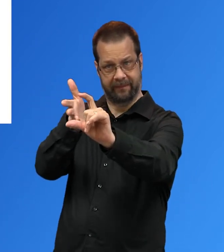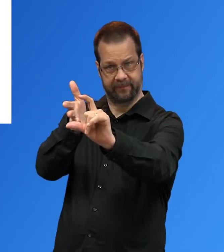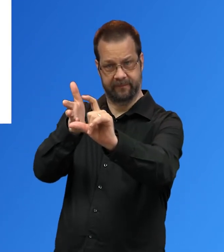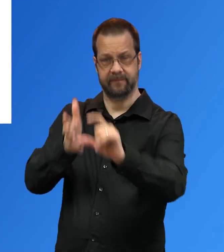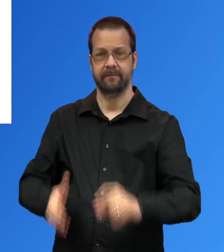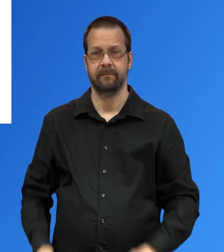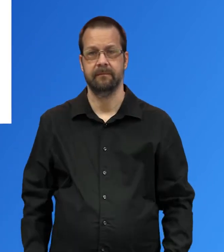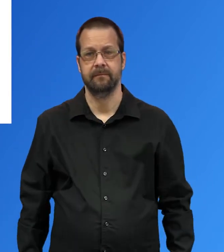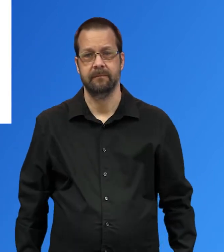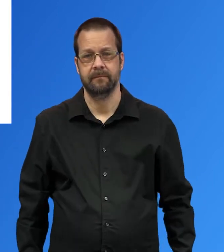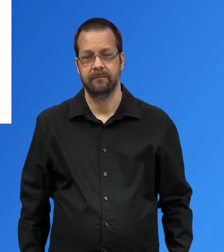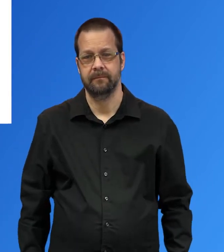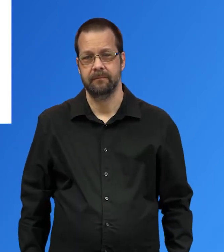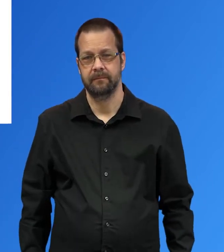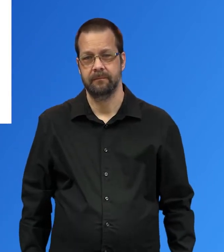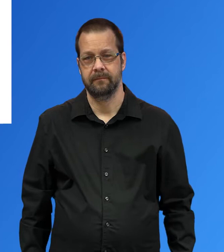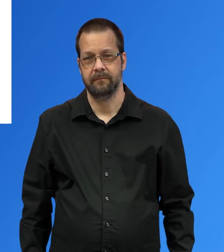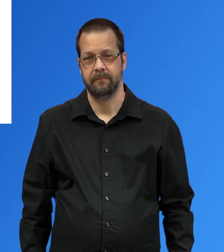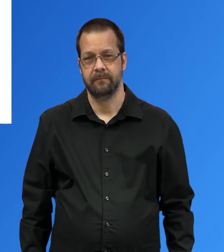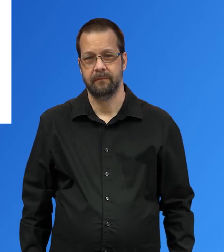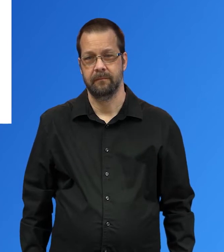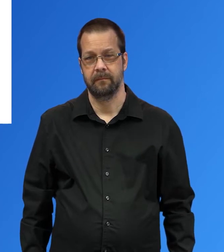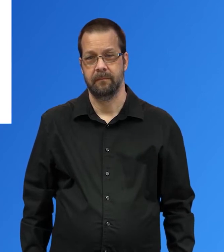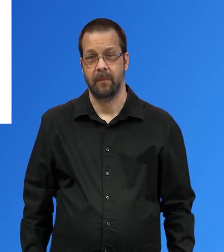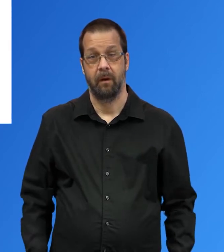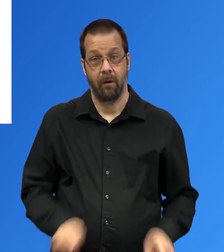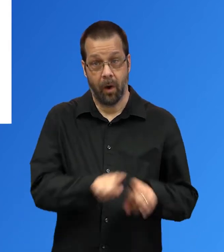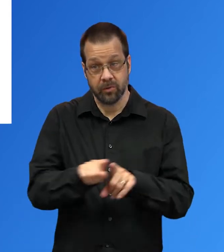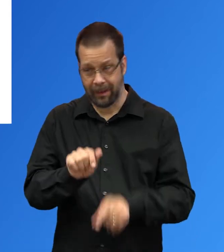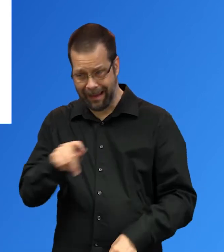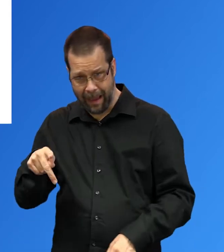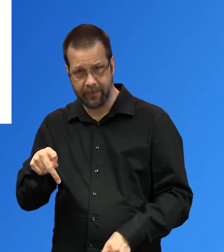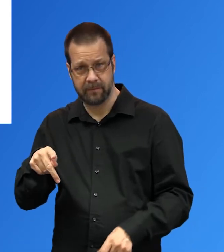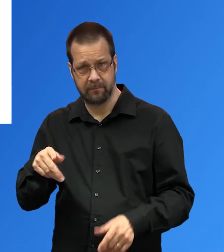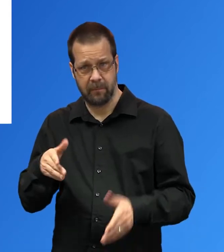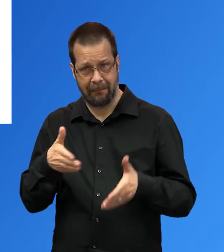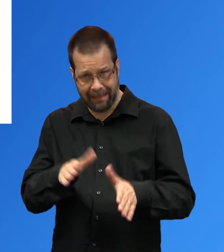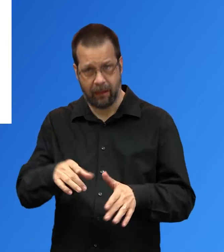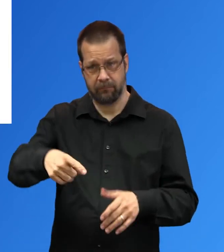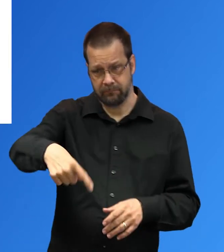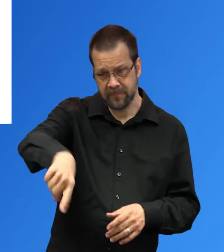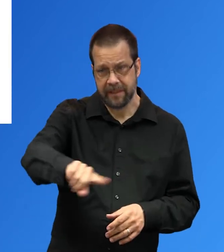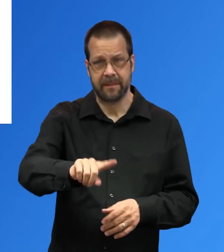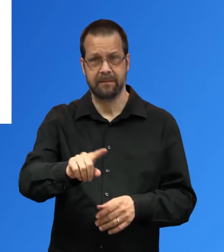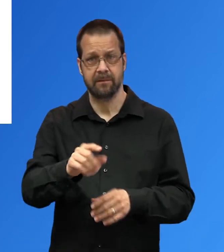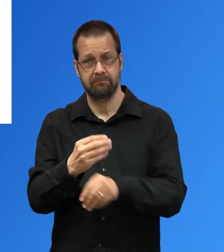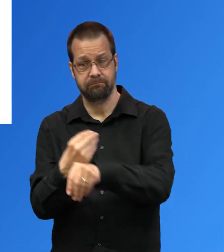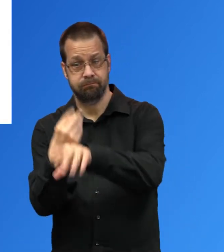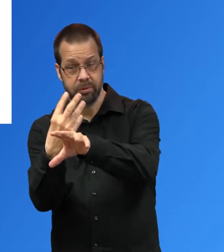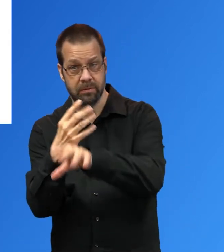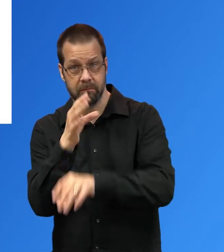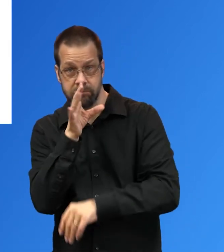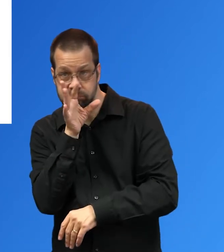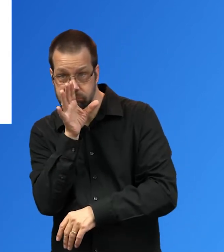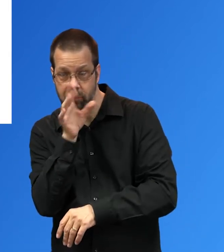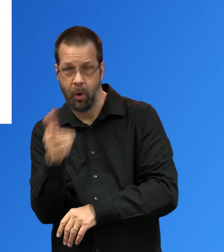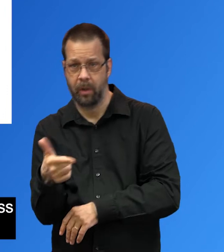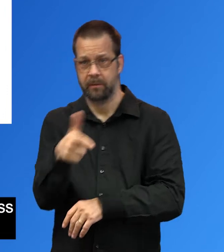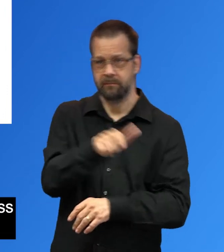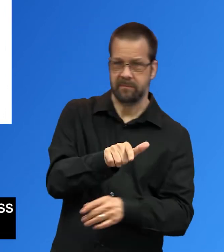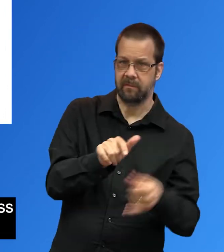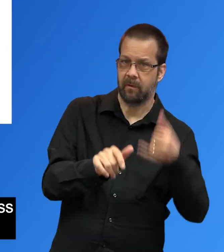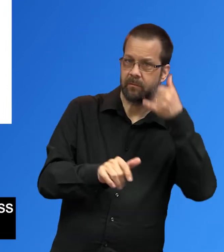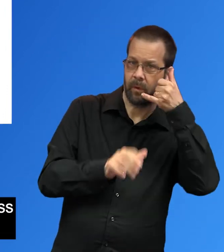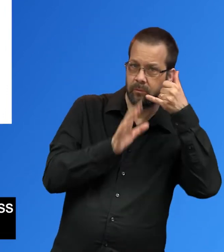It is also important to use a platform that provides users the ability to join the meeting using audio and video or a dial-in capability for participants